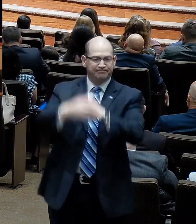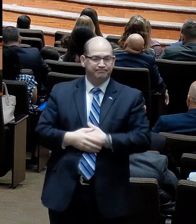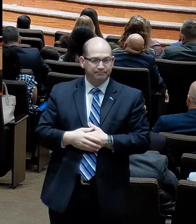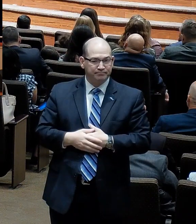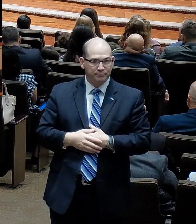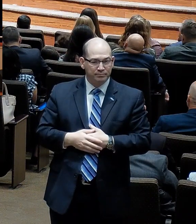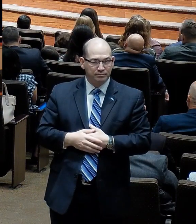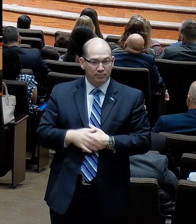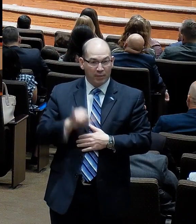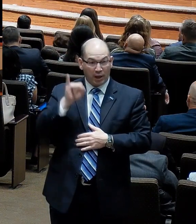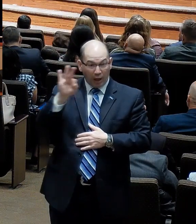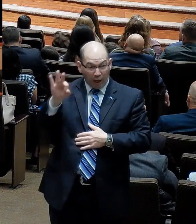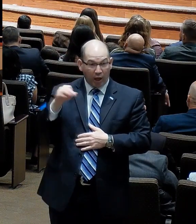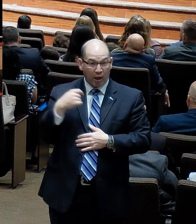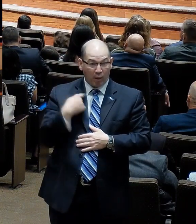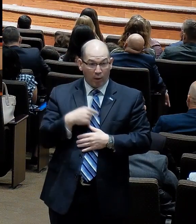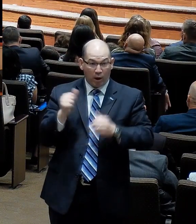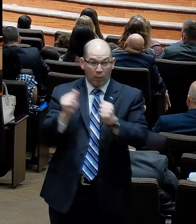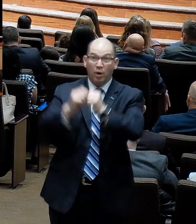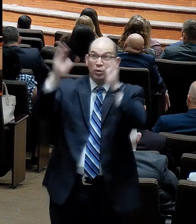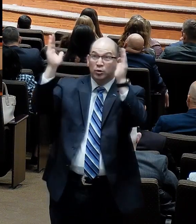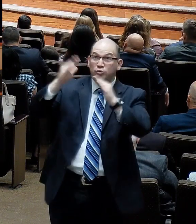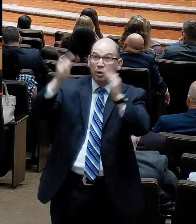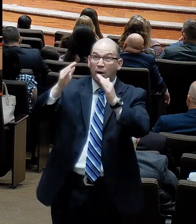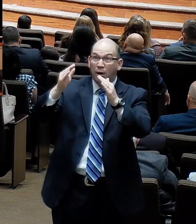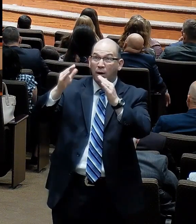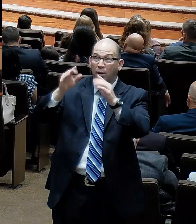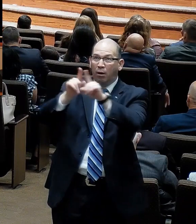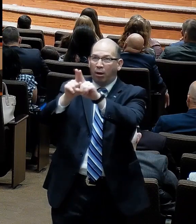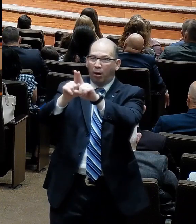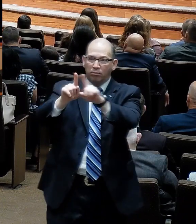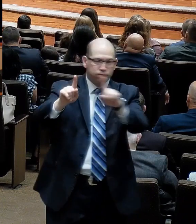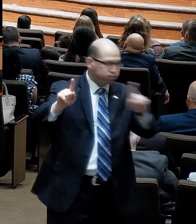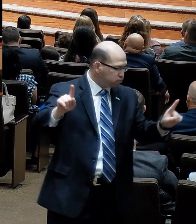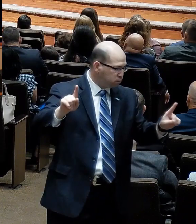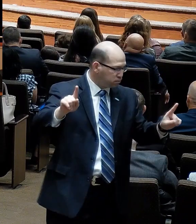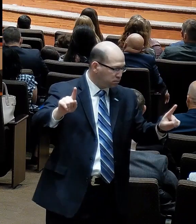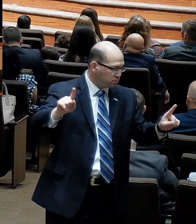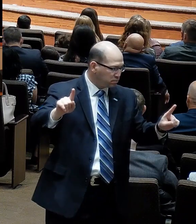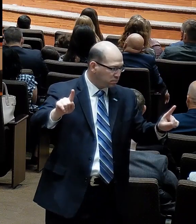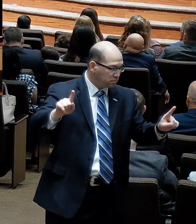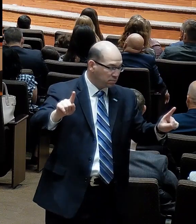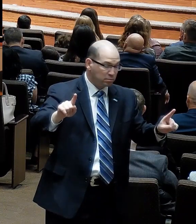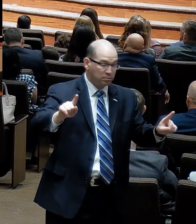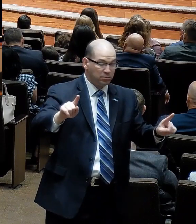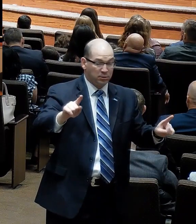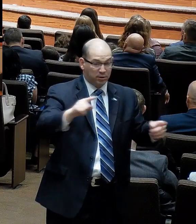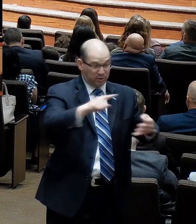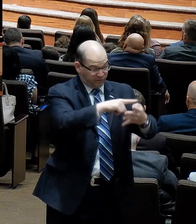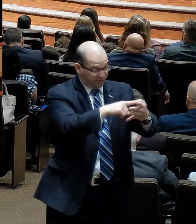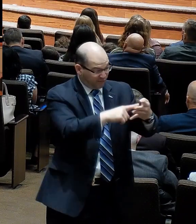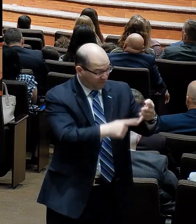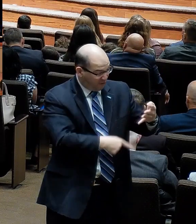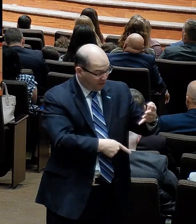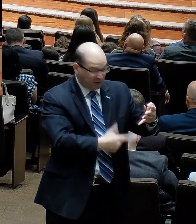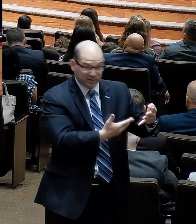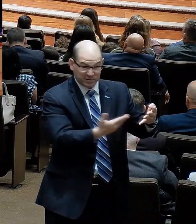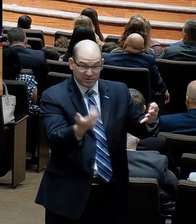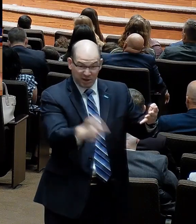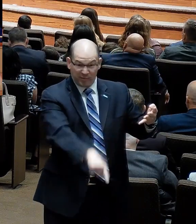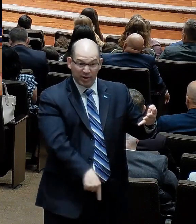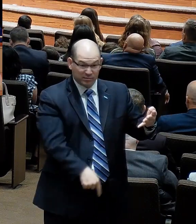trials, the exact opposite four things happen. Our faith is weak. And when we say, God, how could you? I've knocked on doors.